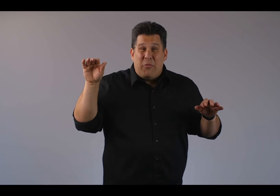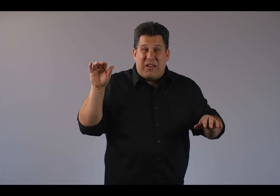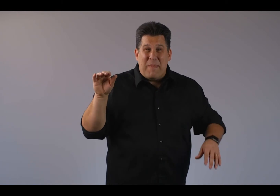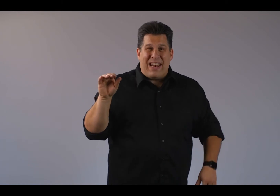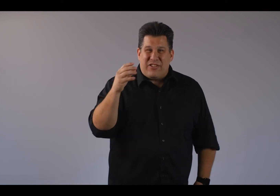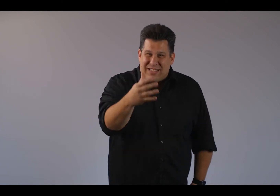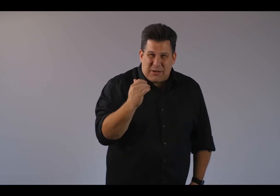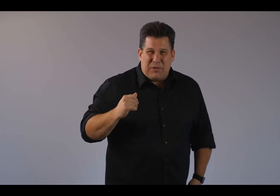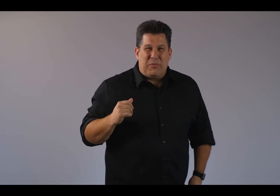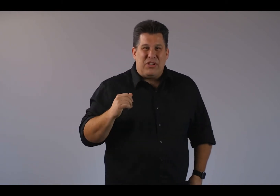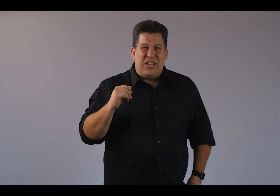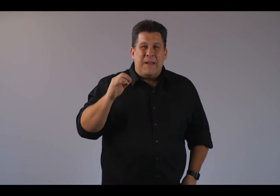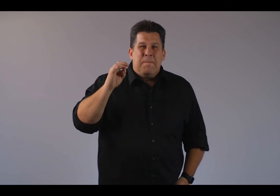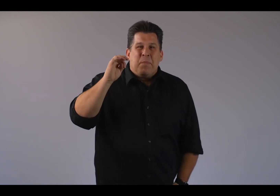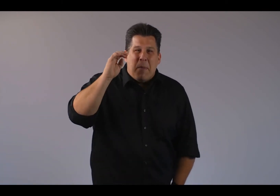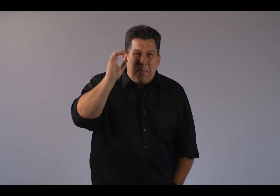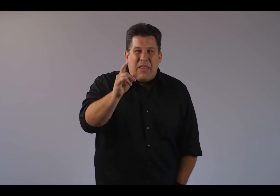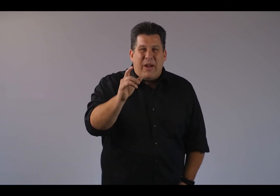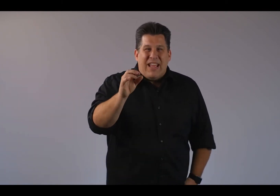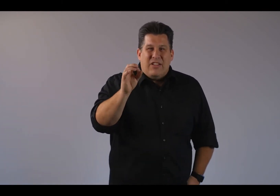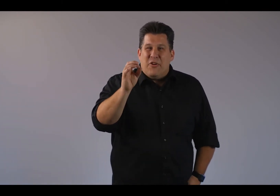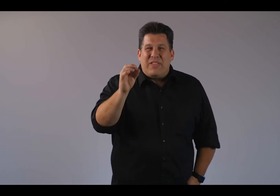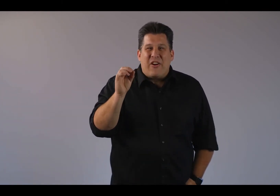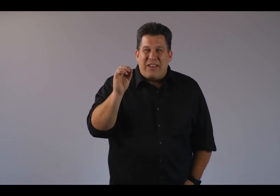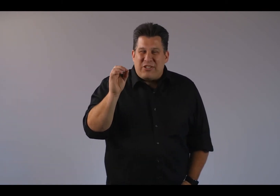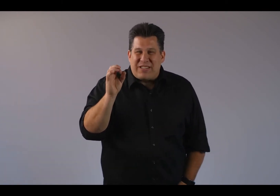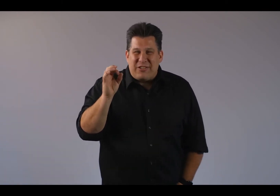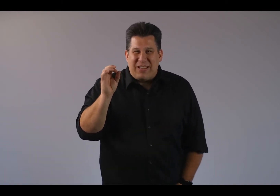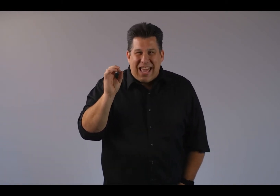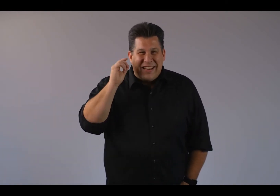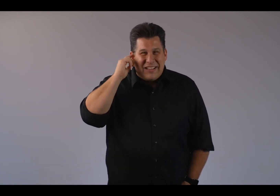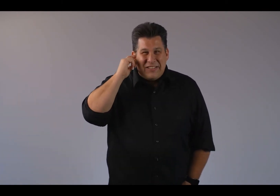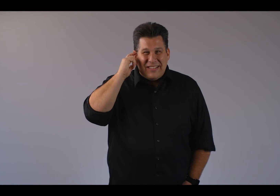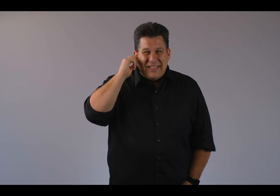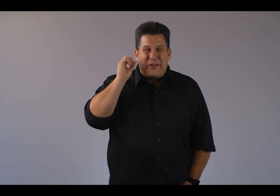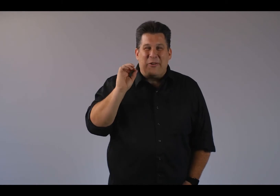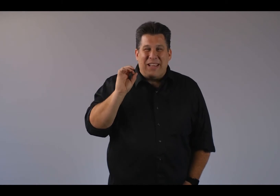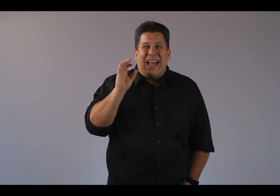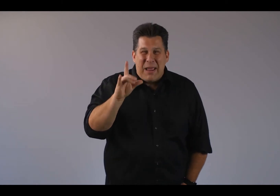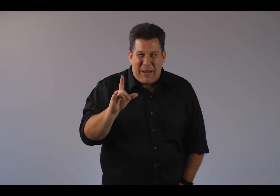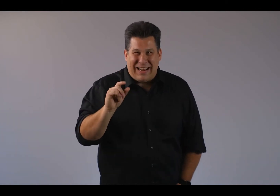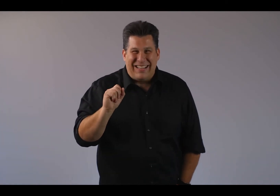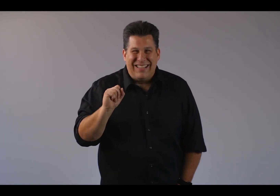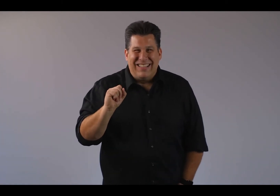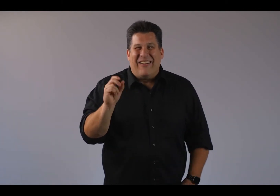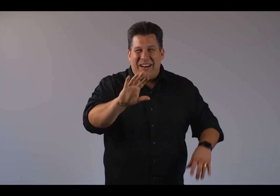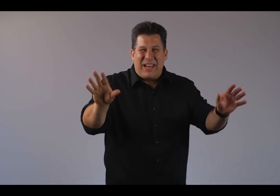we could manage on this simple little machine. By the way, do you know what they call an etch-a-sketch in Canada? They're called an iPad. All right. I'm kidding.